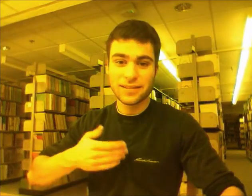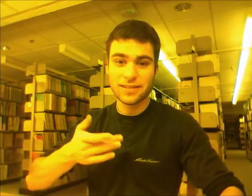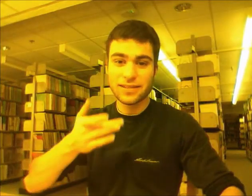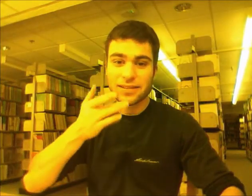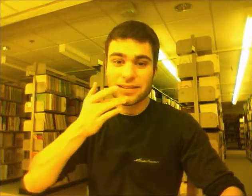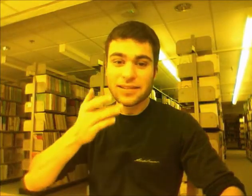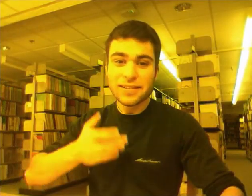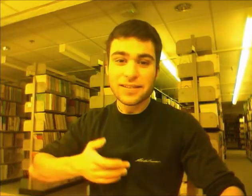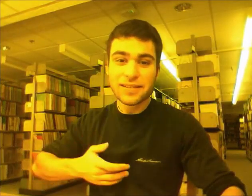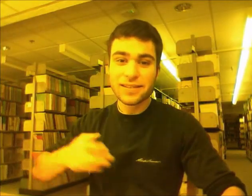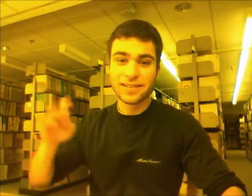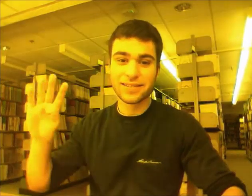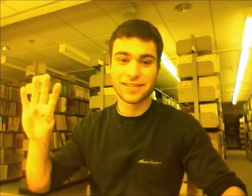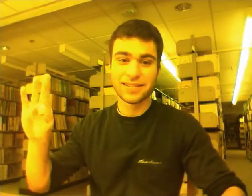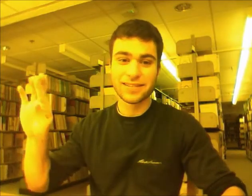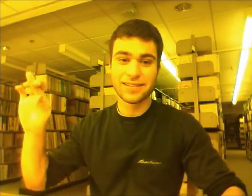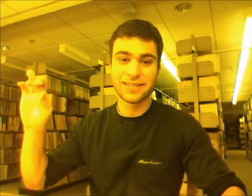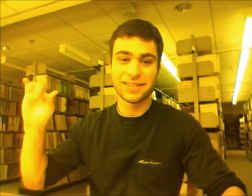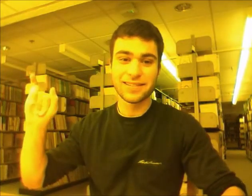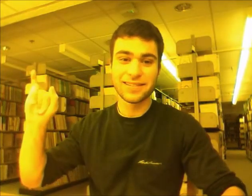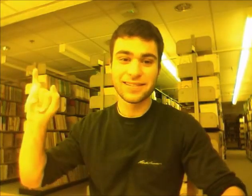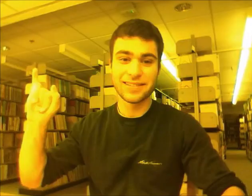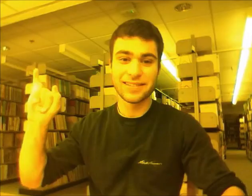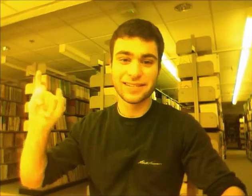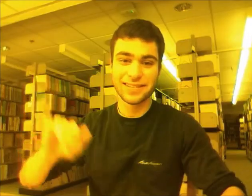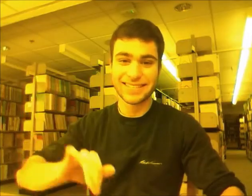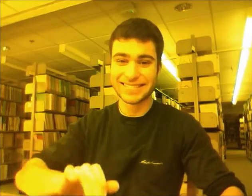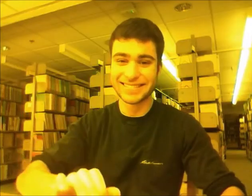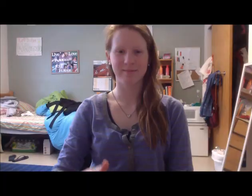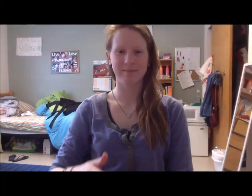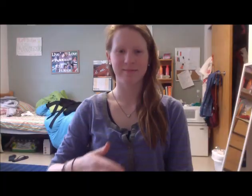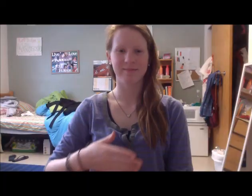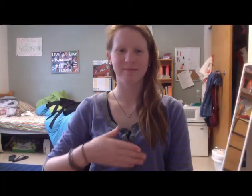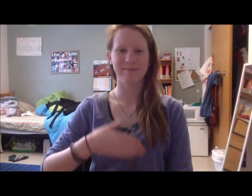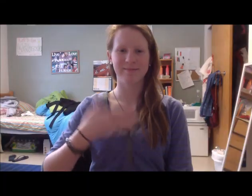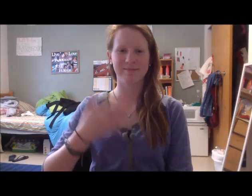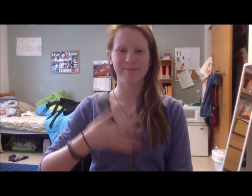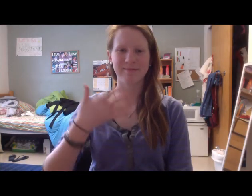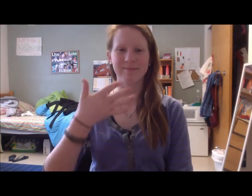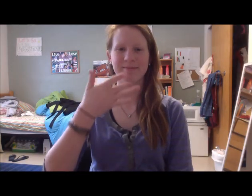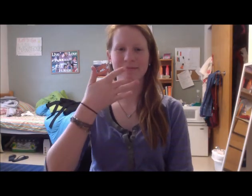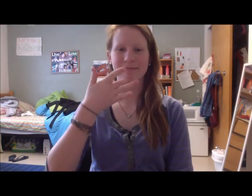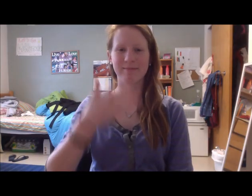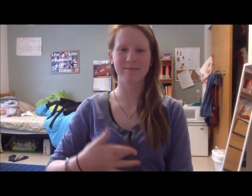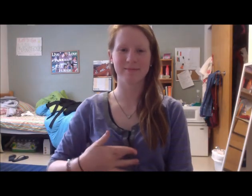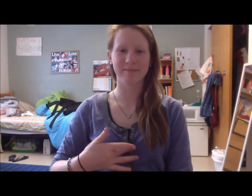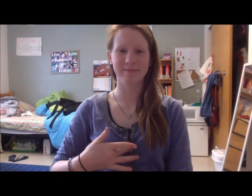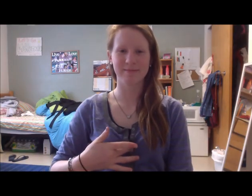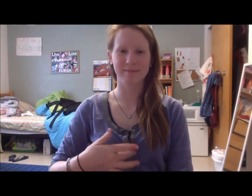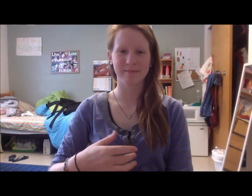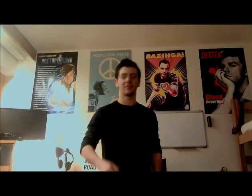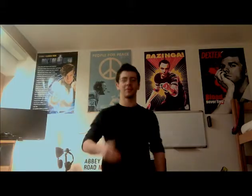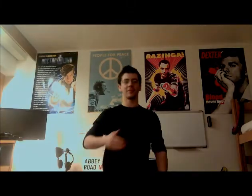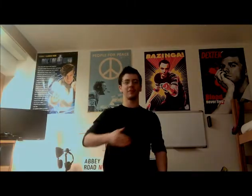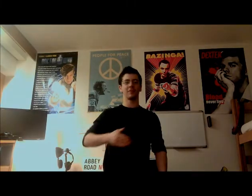gay about it I love you Romance Nothing that happens Anything wrong with being gay